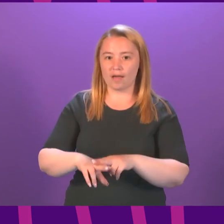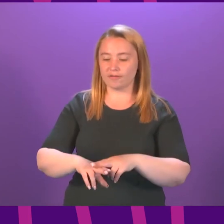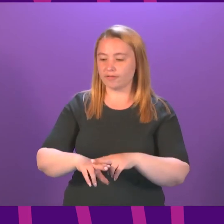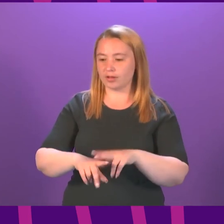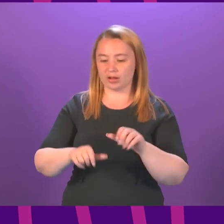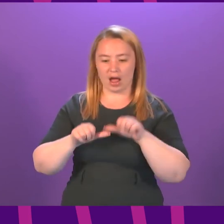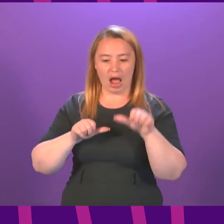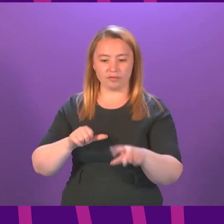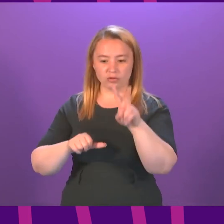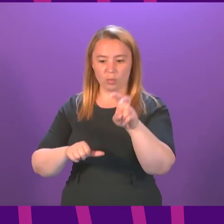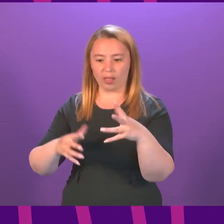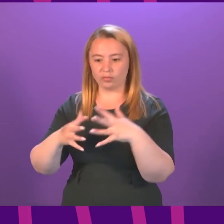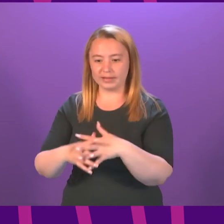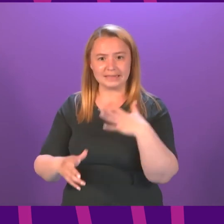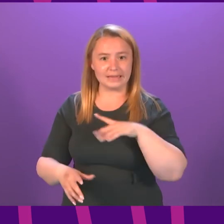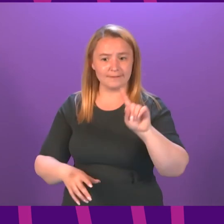whole vaccination cycle